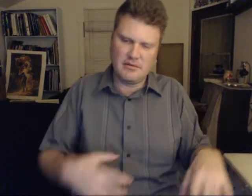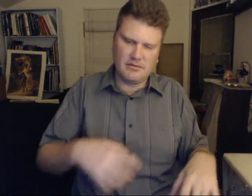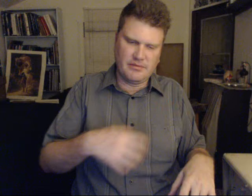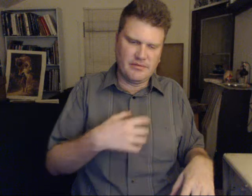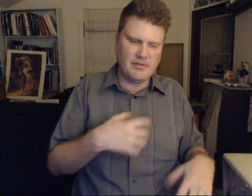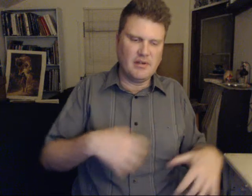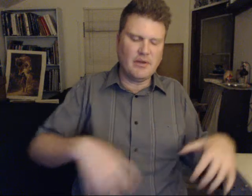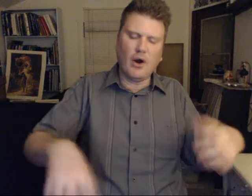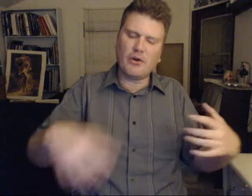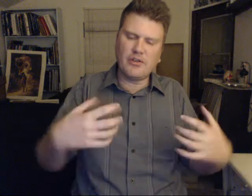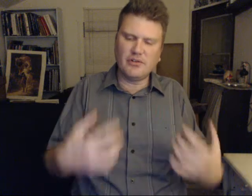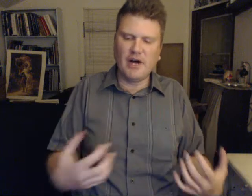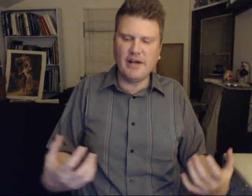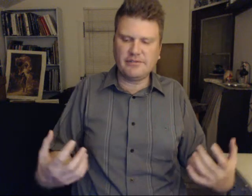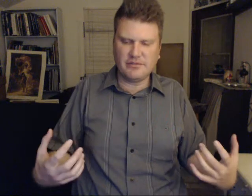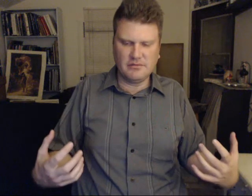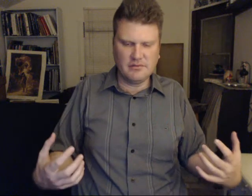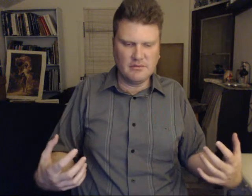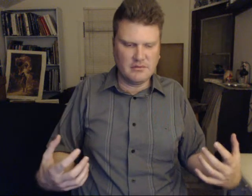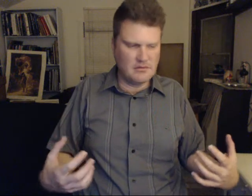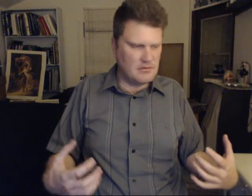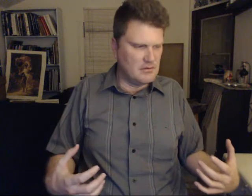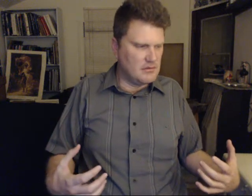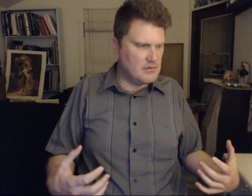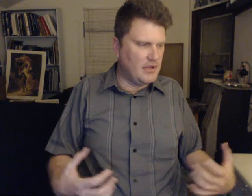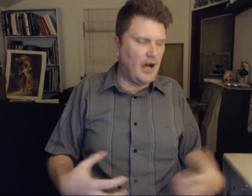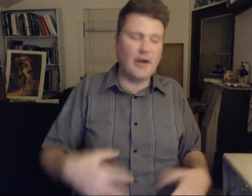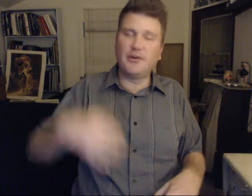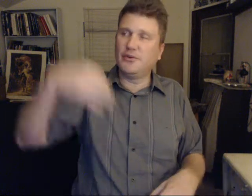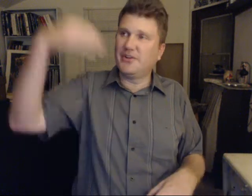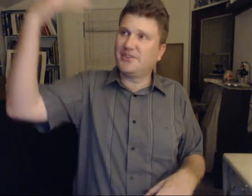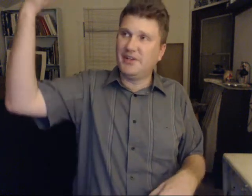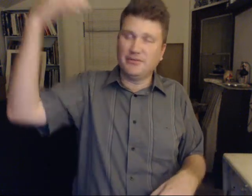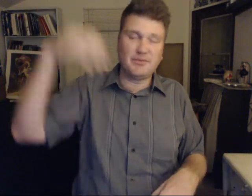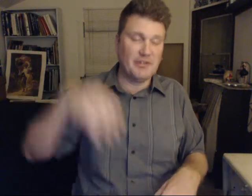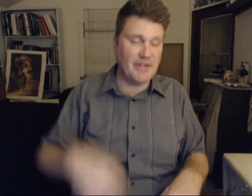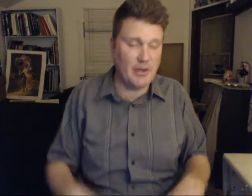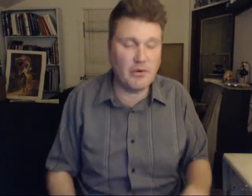the harder the life, the higher you ascend, let's put it that way.